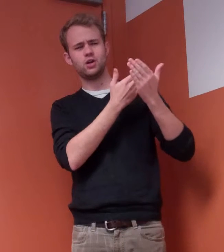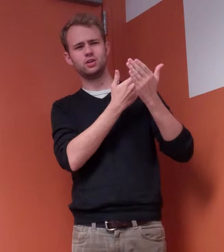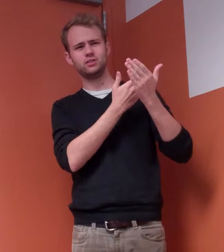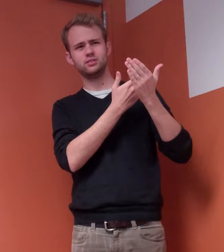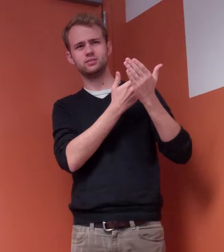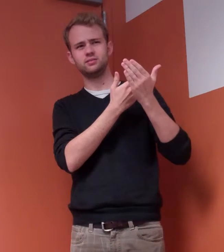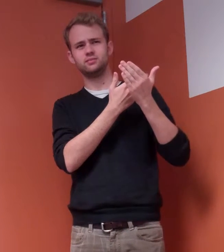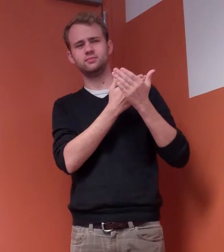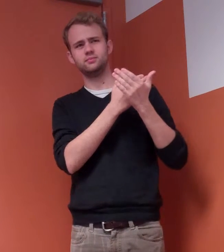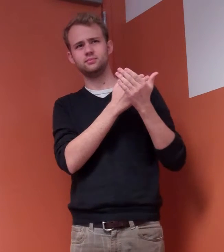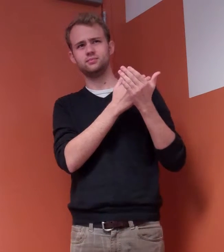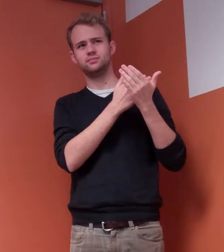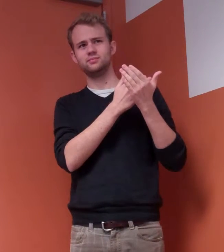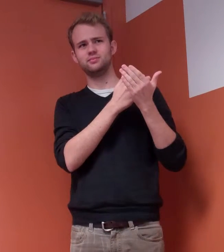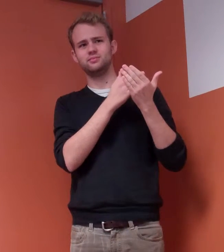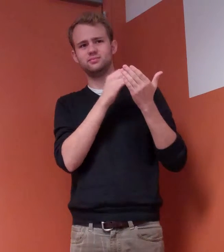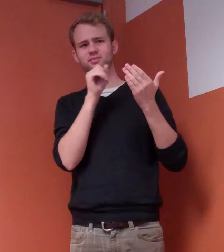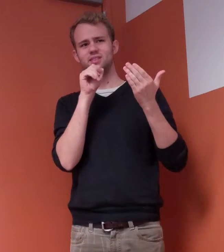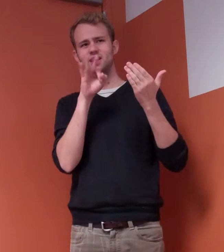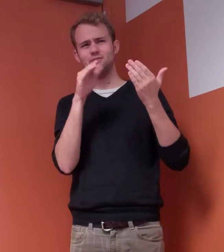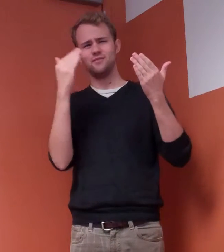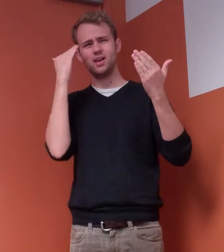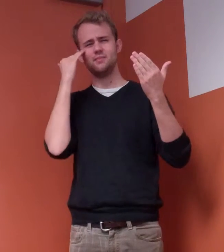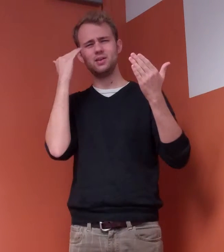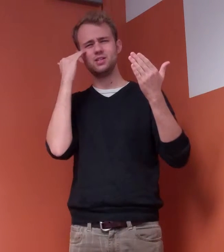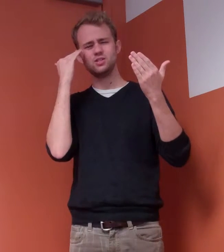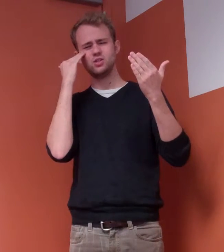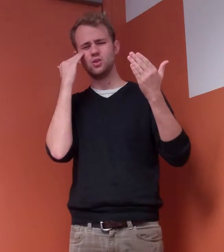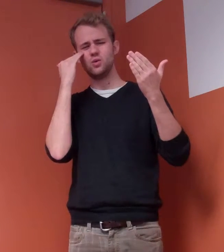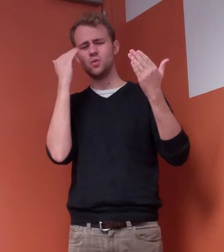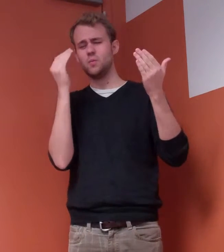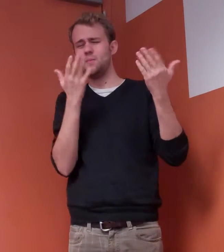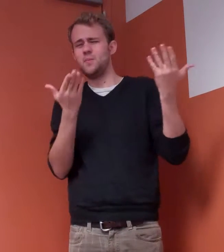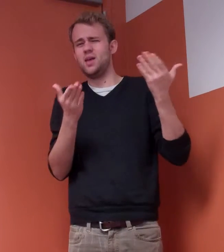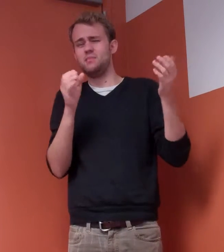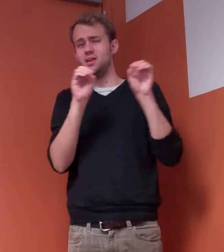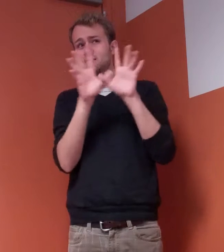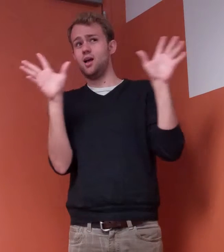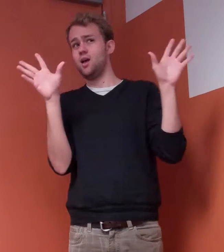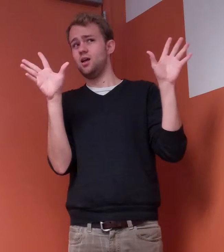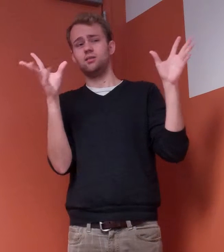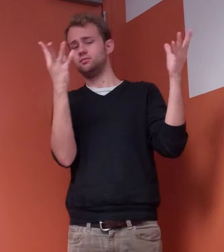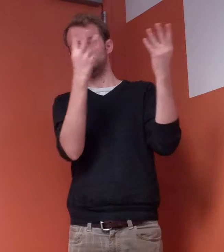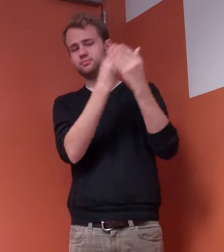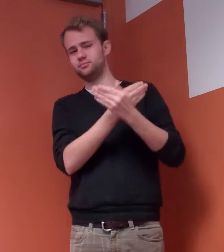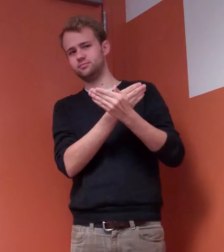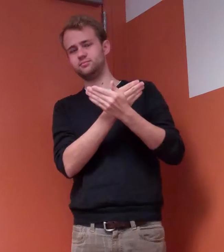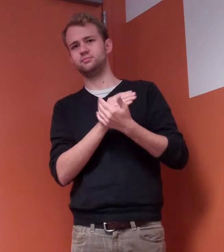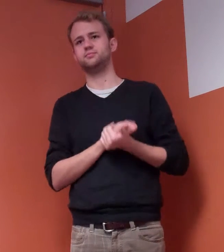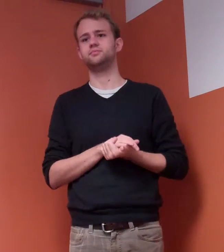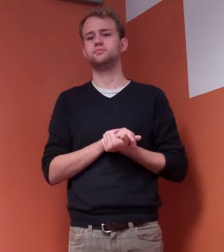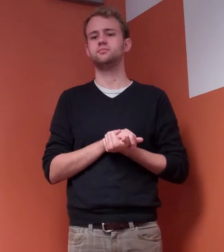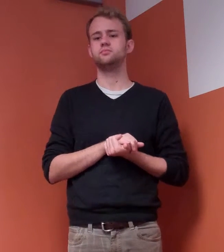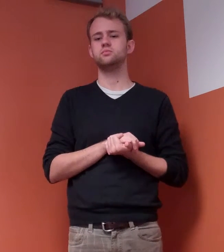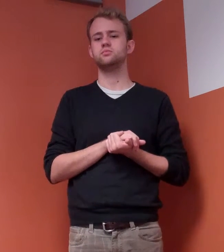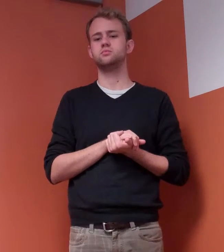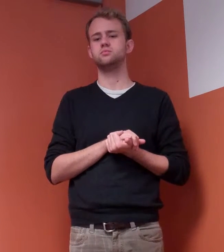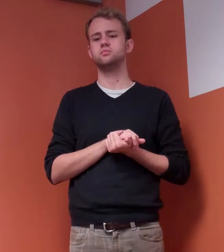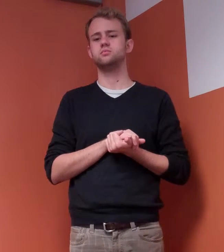more, I don't know, aware or something, then perhaps the light would have never gone out. Somehow I'm still convinced that I